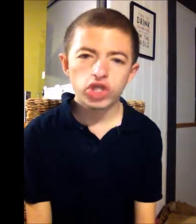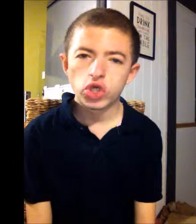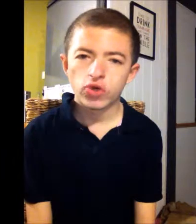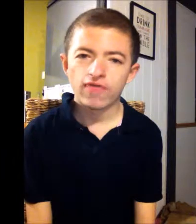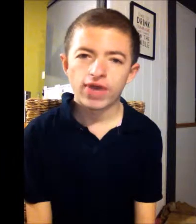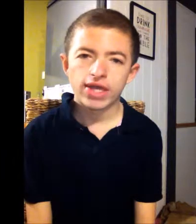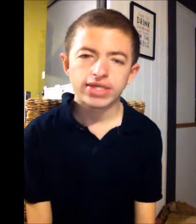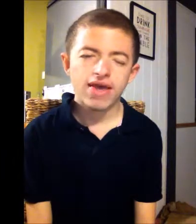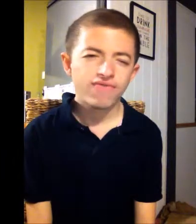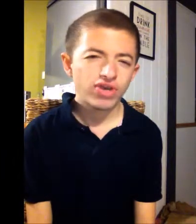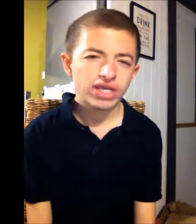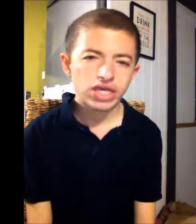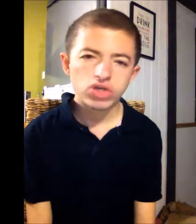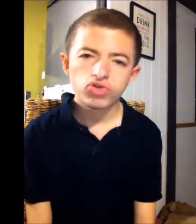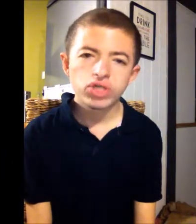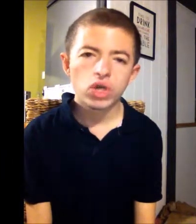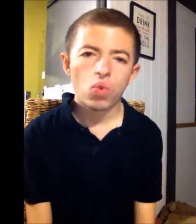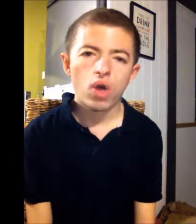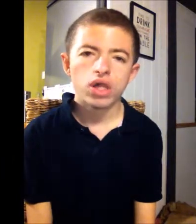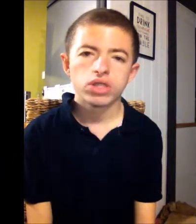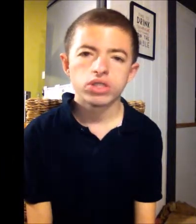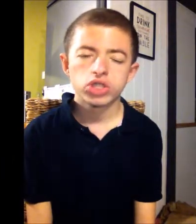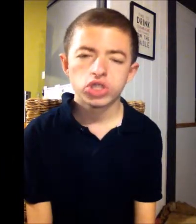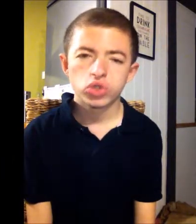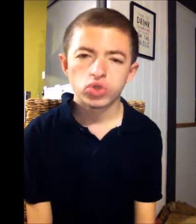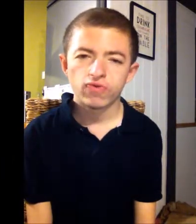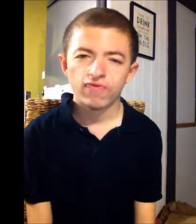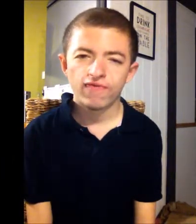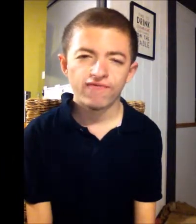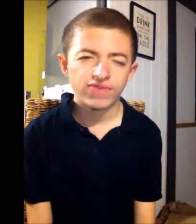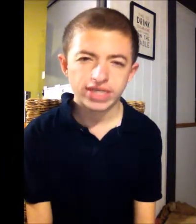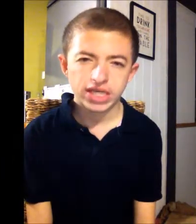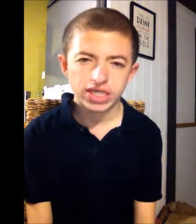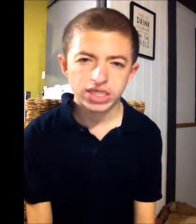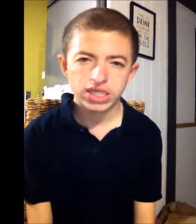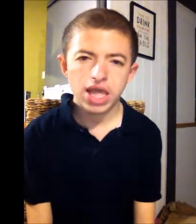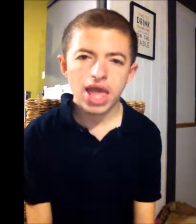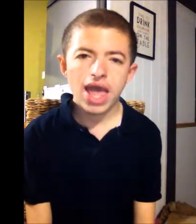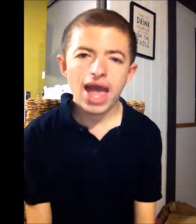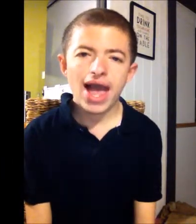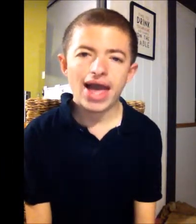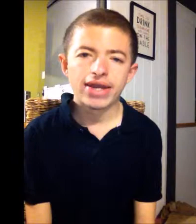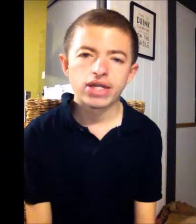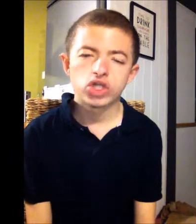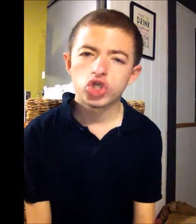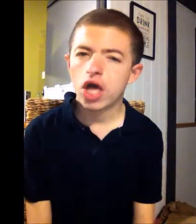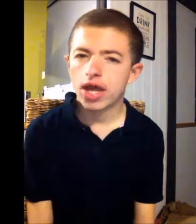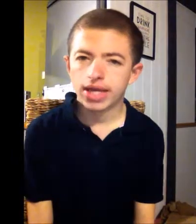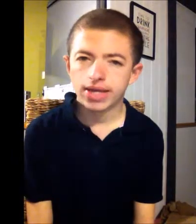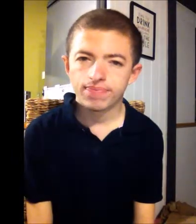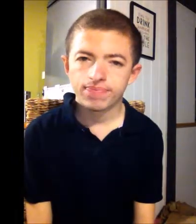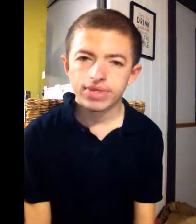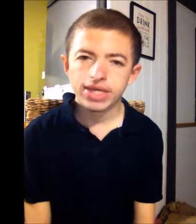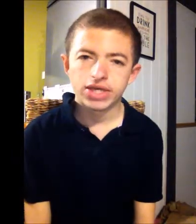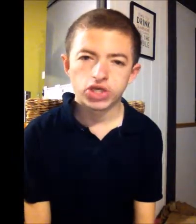universe a very interesting world to sort of visit and journey into.